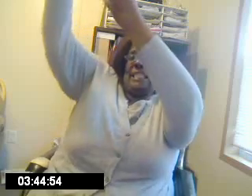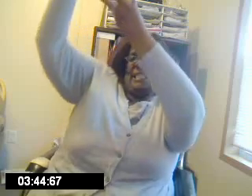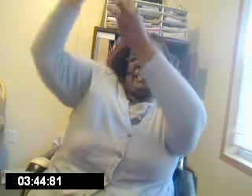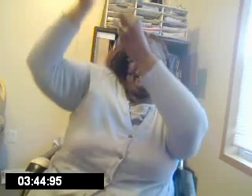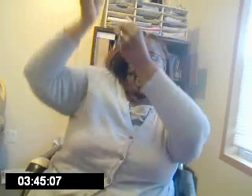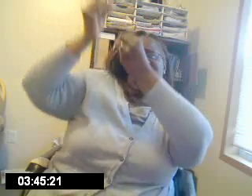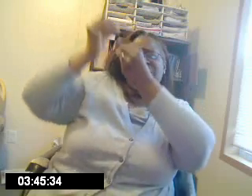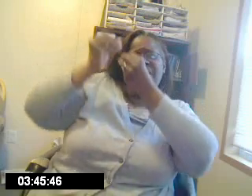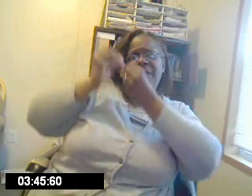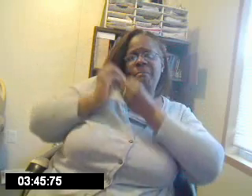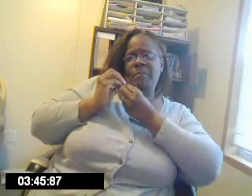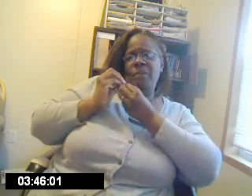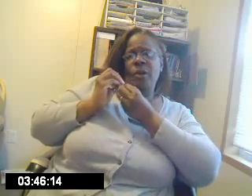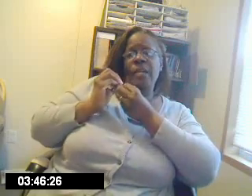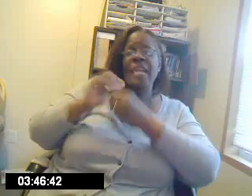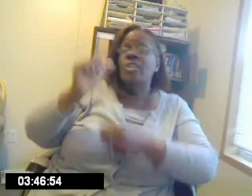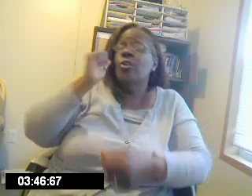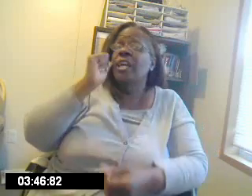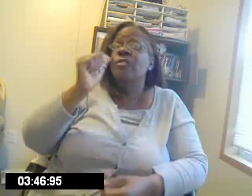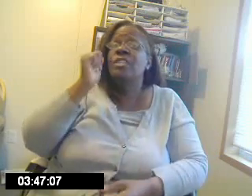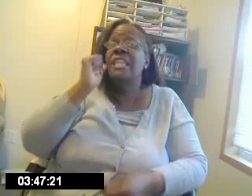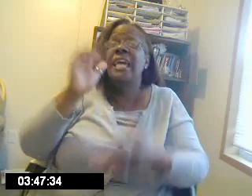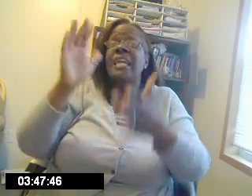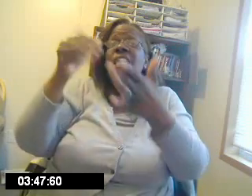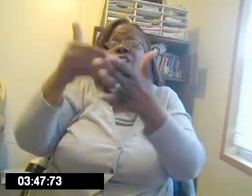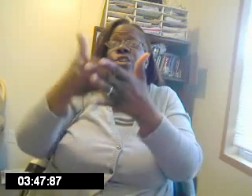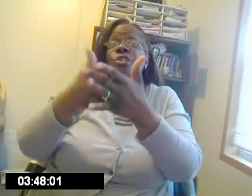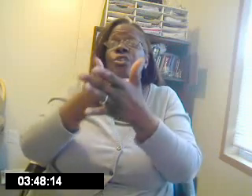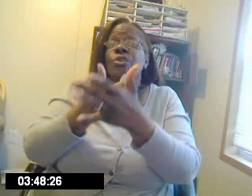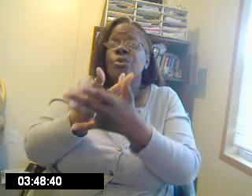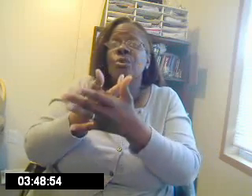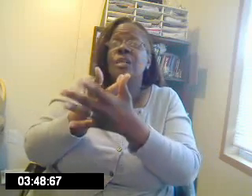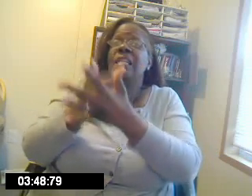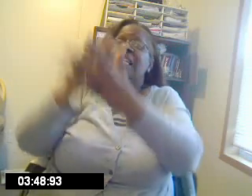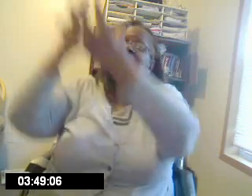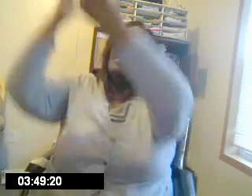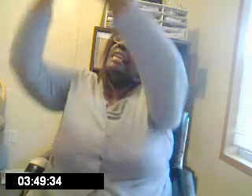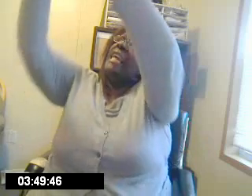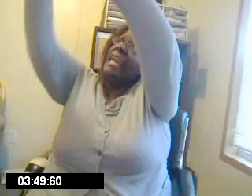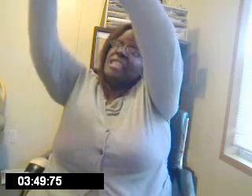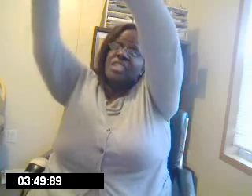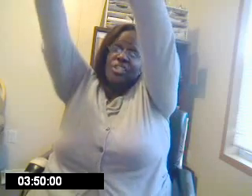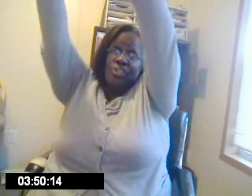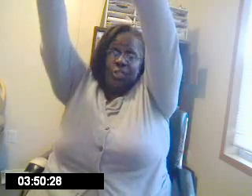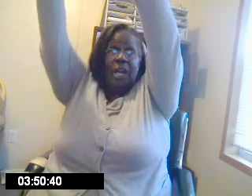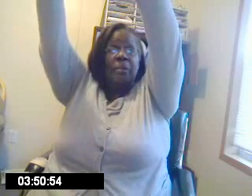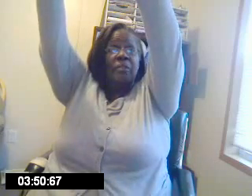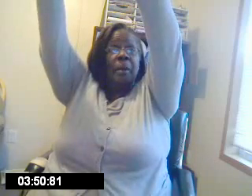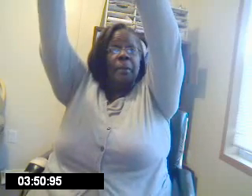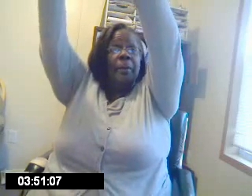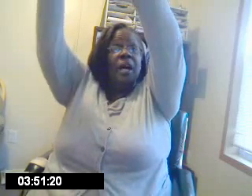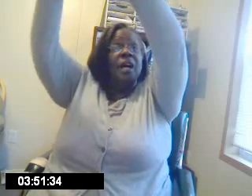You give me. Okay. Or every day new. Okay. And since you're coming from up above.